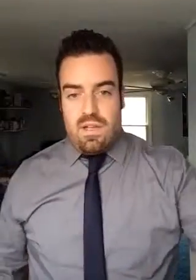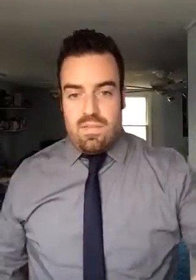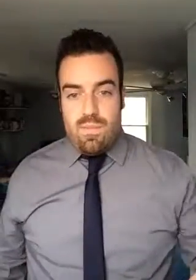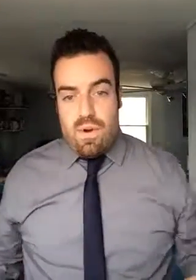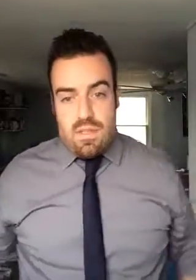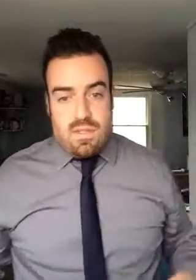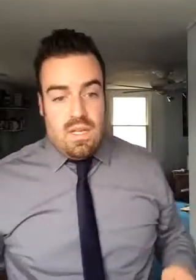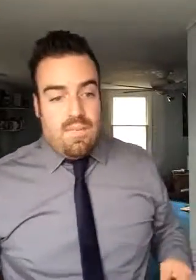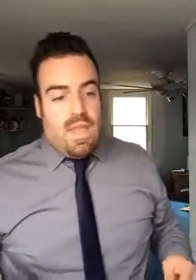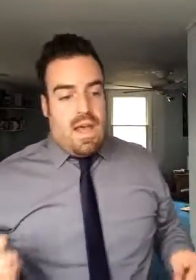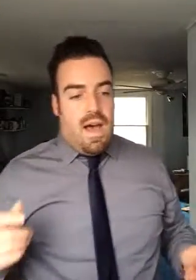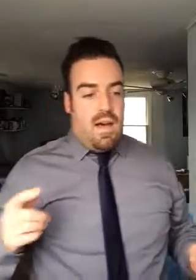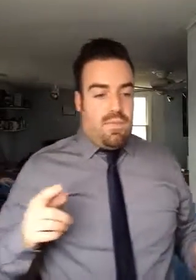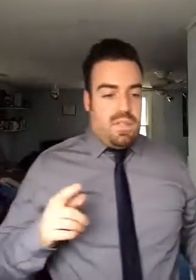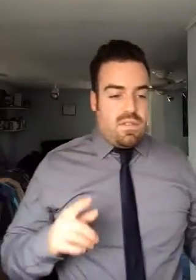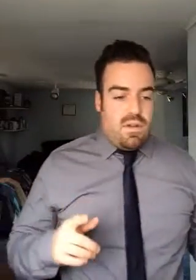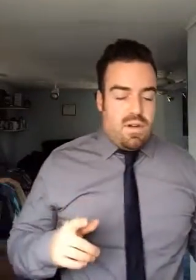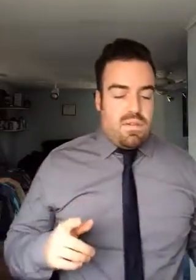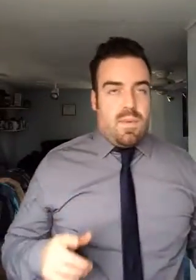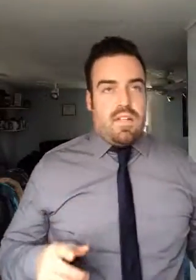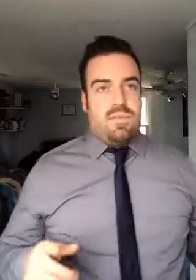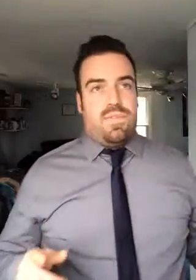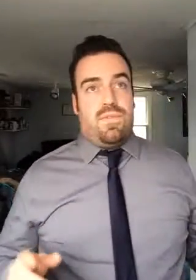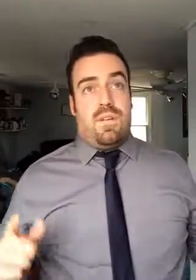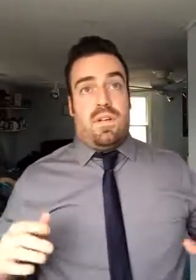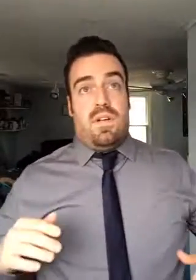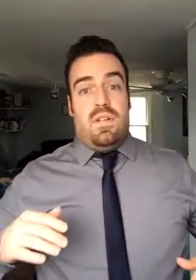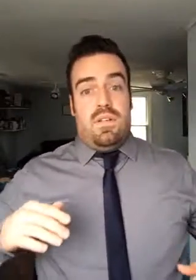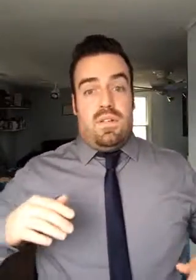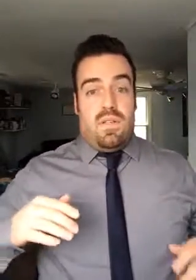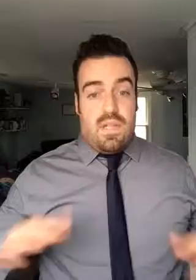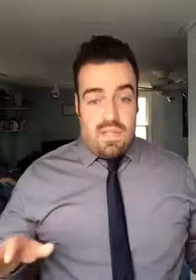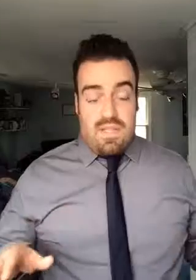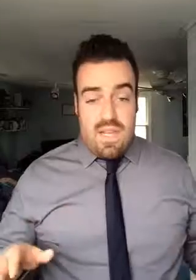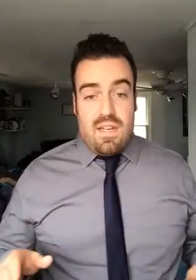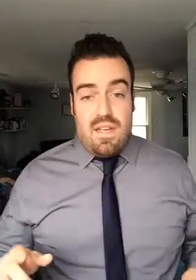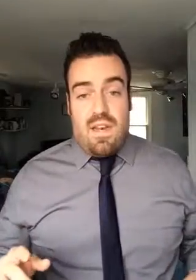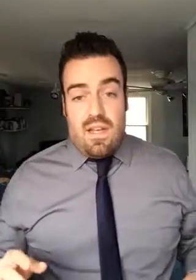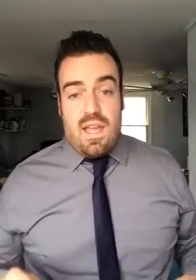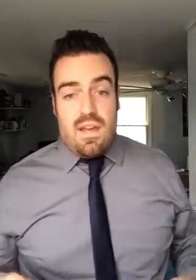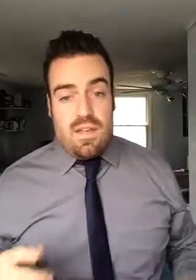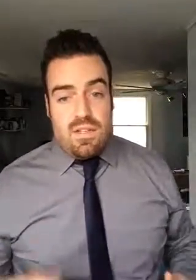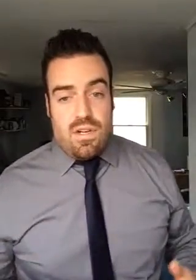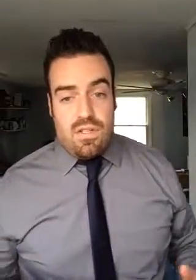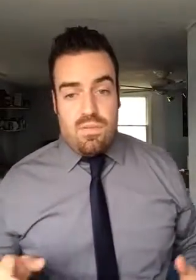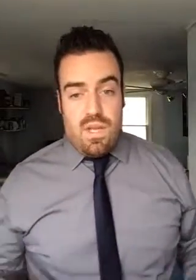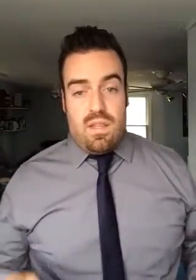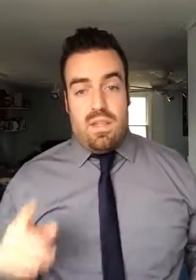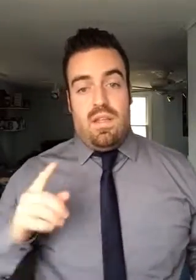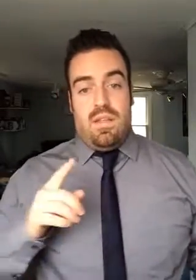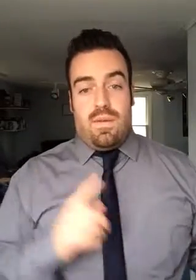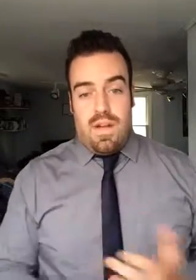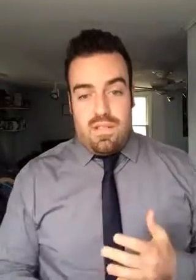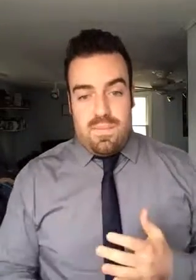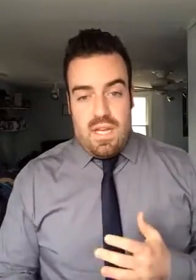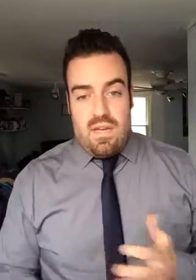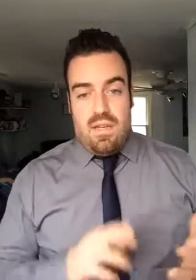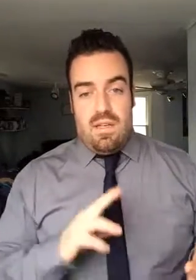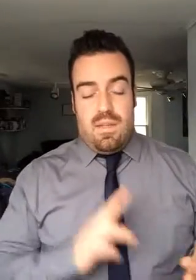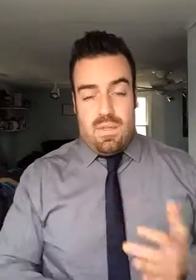rectus femoris. These are responsible for extending the, again, in conjunction with the quadriceps tendon, the